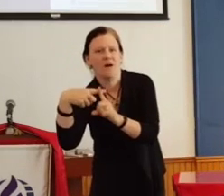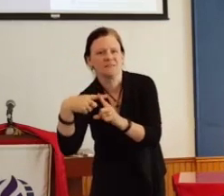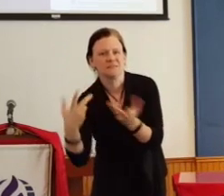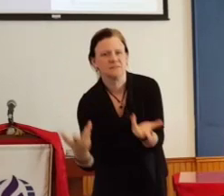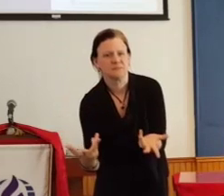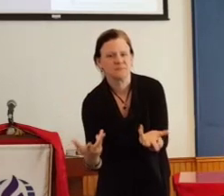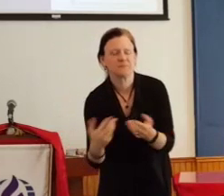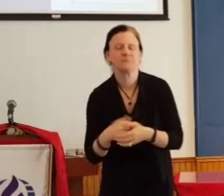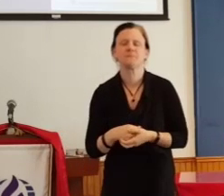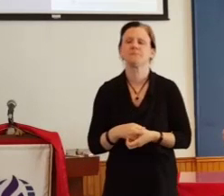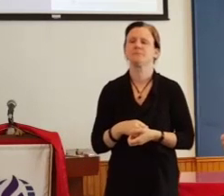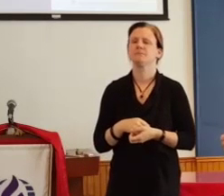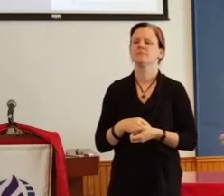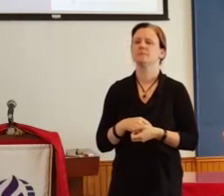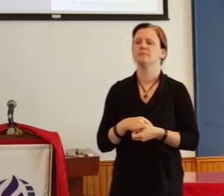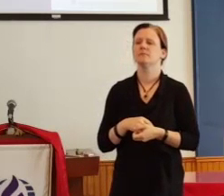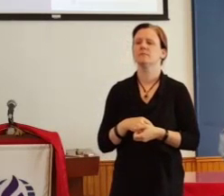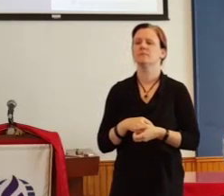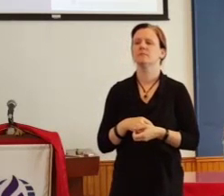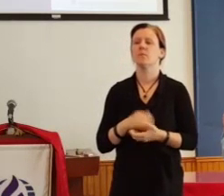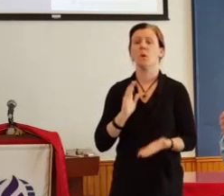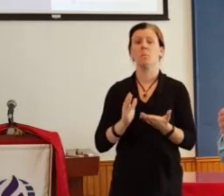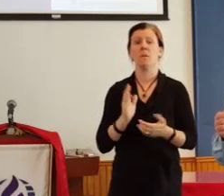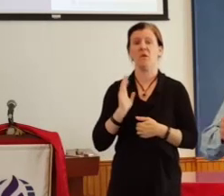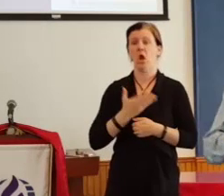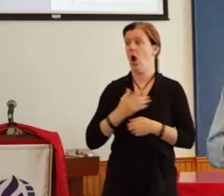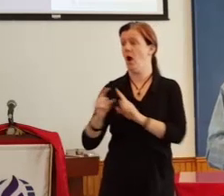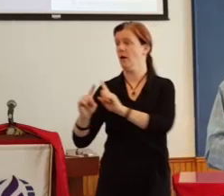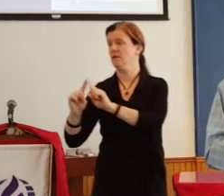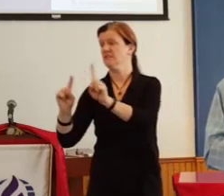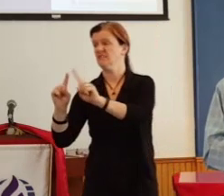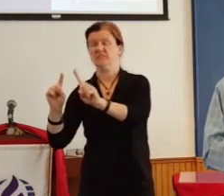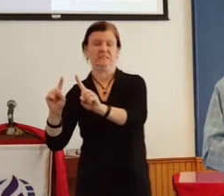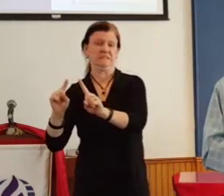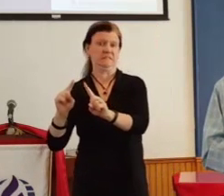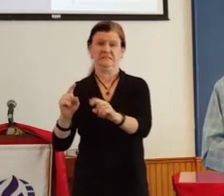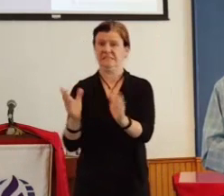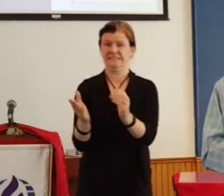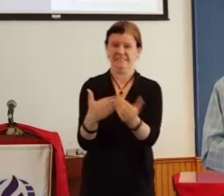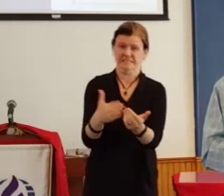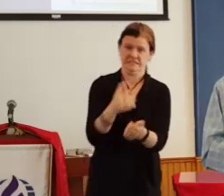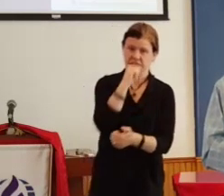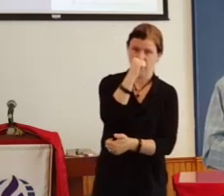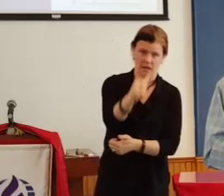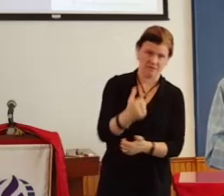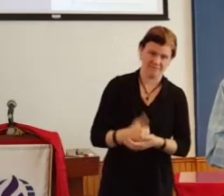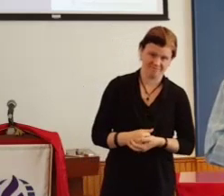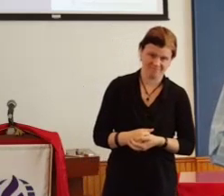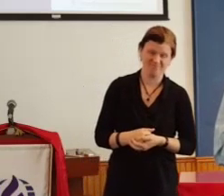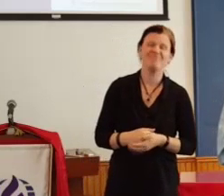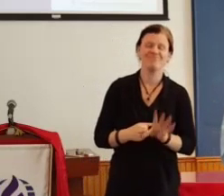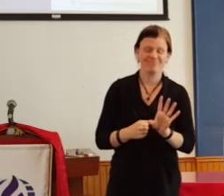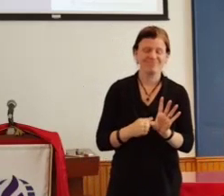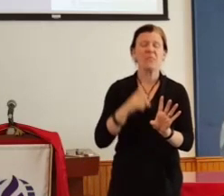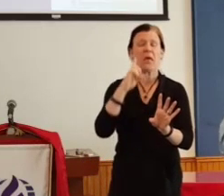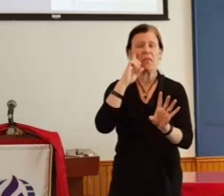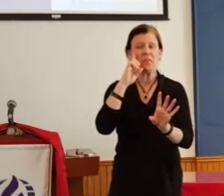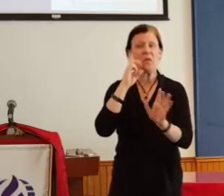Perhaps our differences with others may make this extremely difficult to do. But I believe that the Holy Spirit works